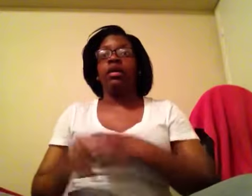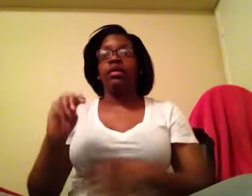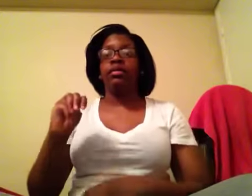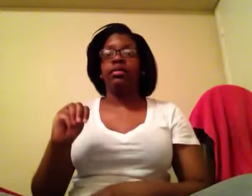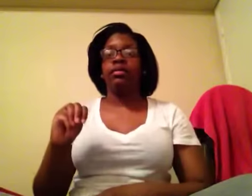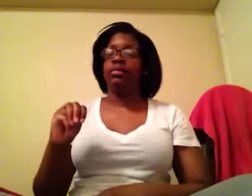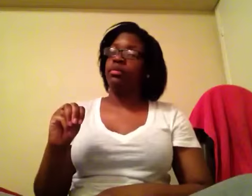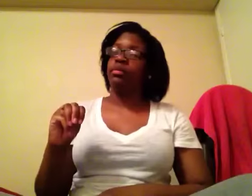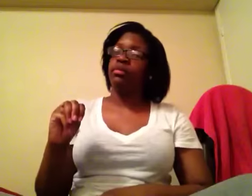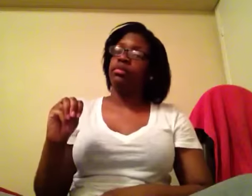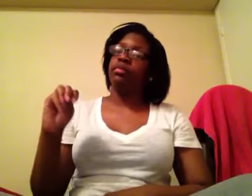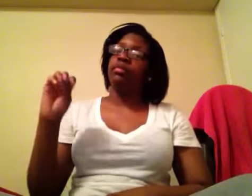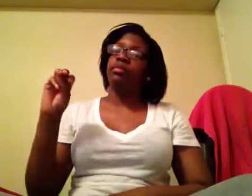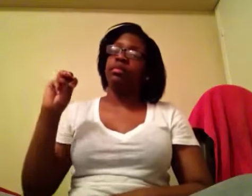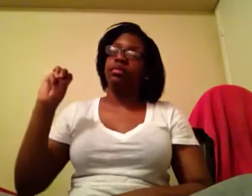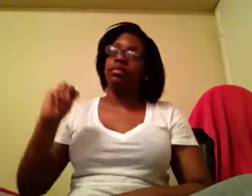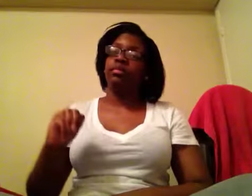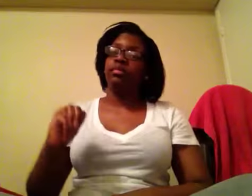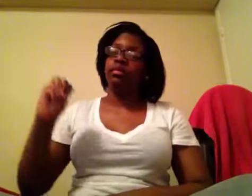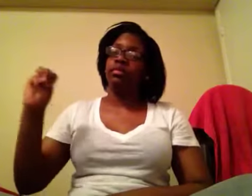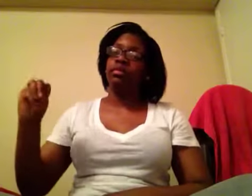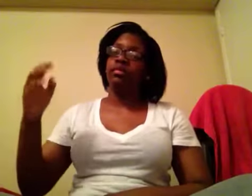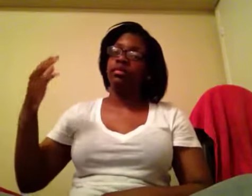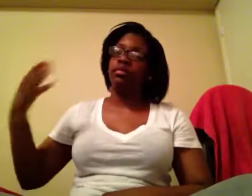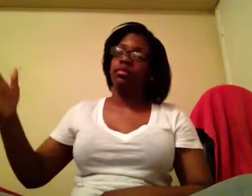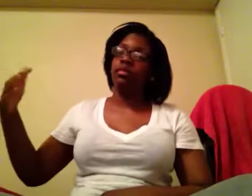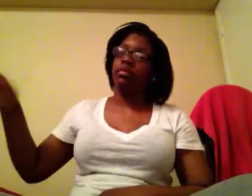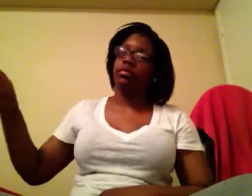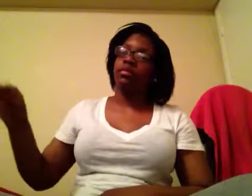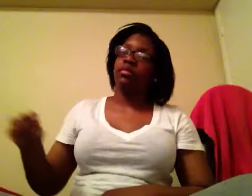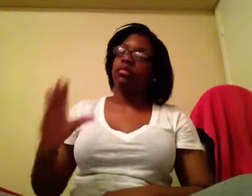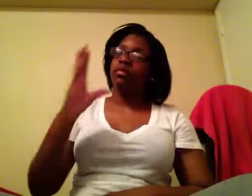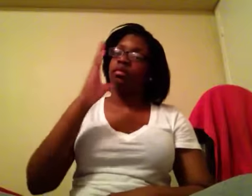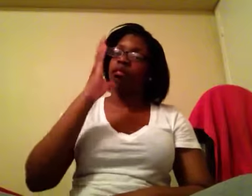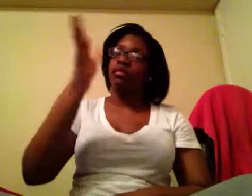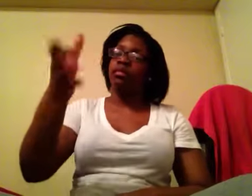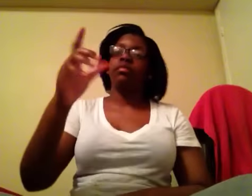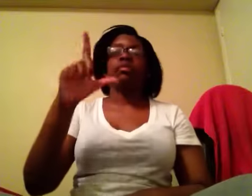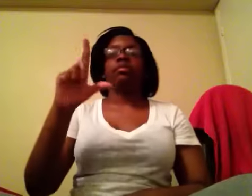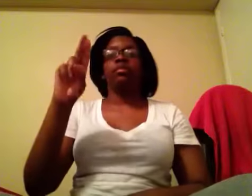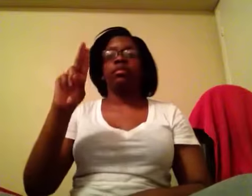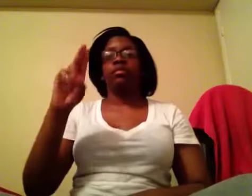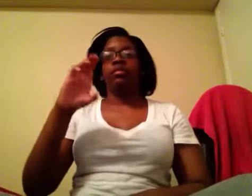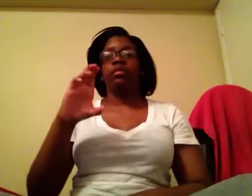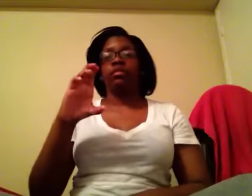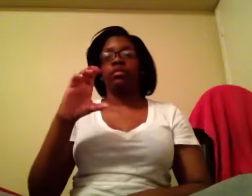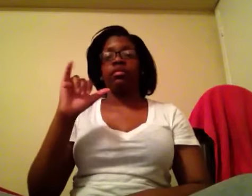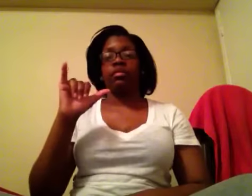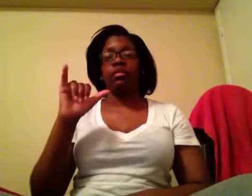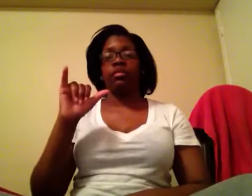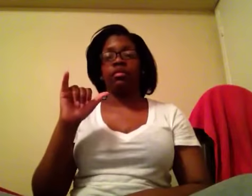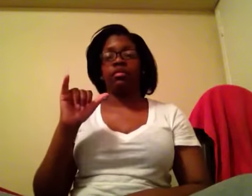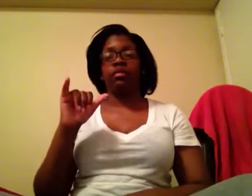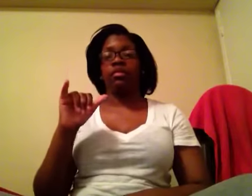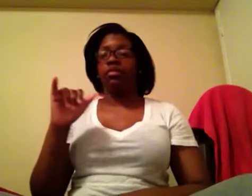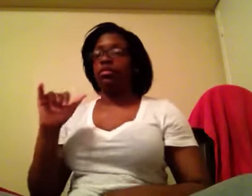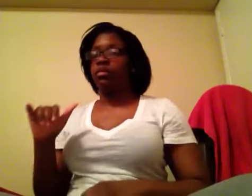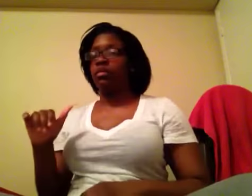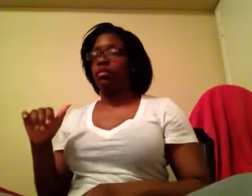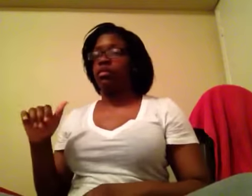on the spider together and smashed it over the whole world. His eyes popped out of his head and the